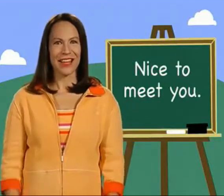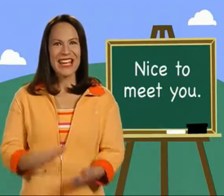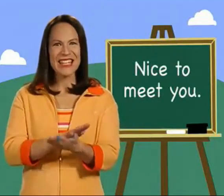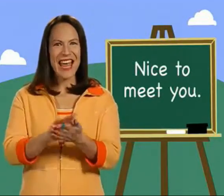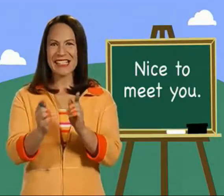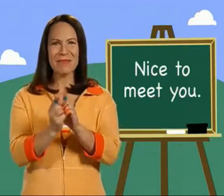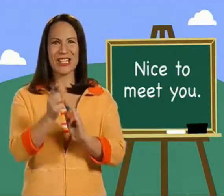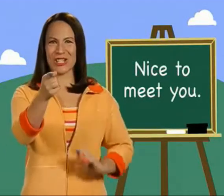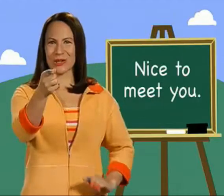Nice to meet you.